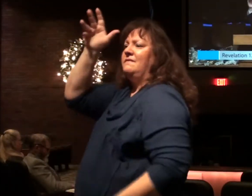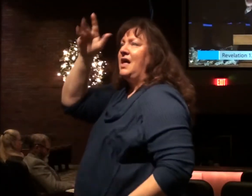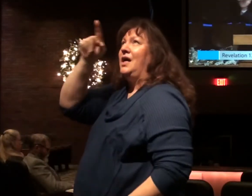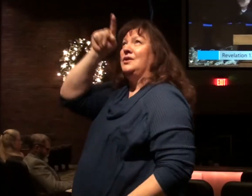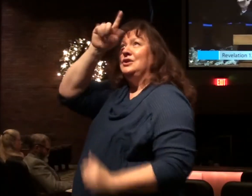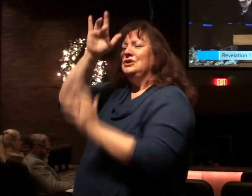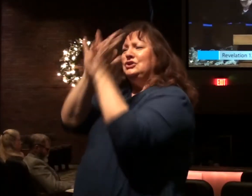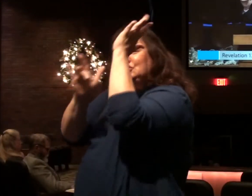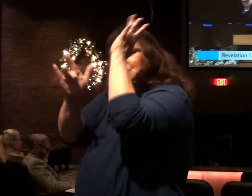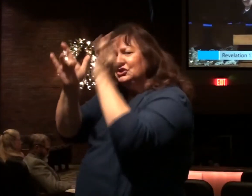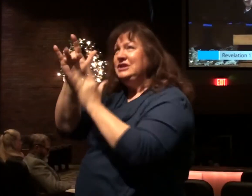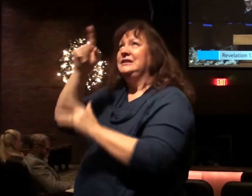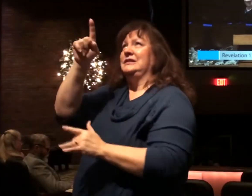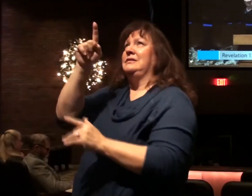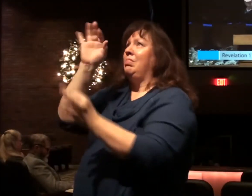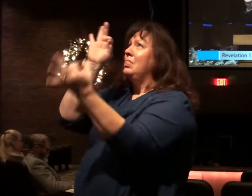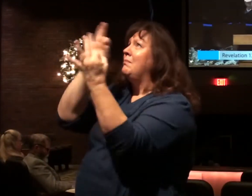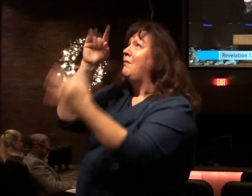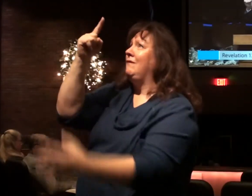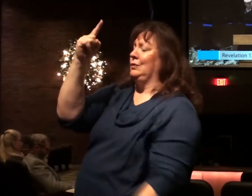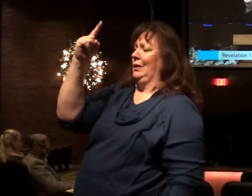Christ, the righteous one.